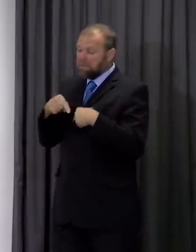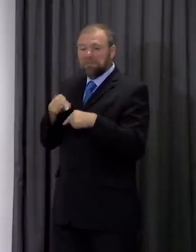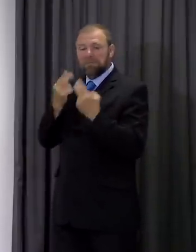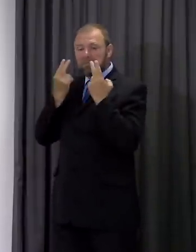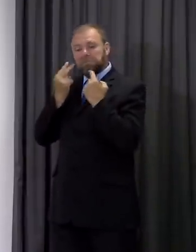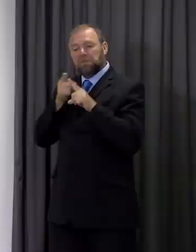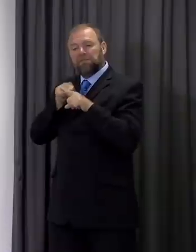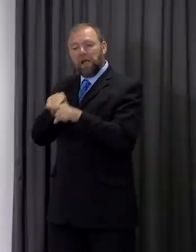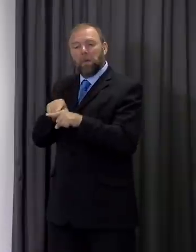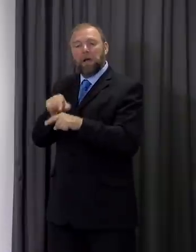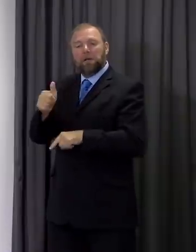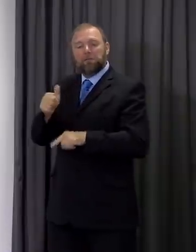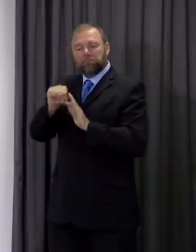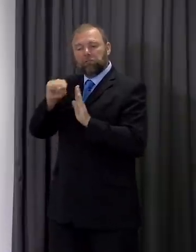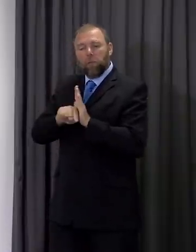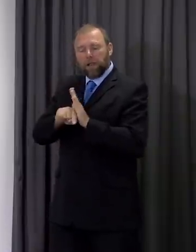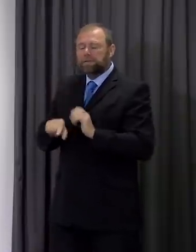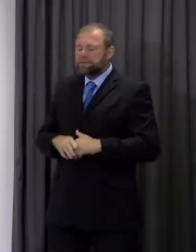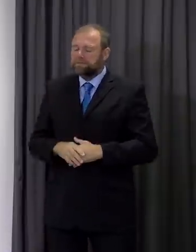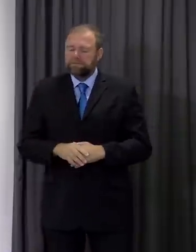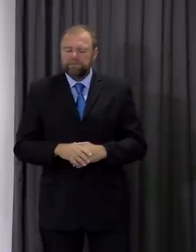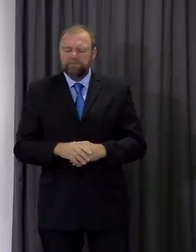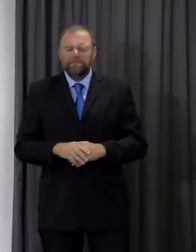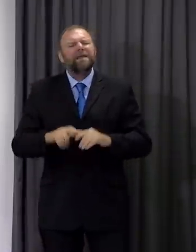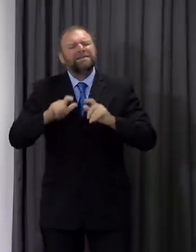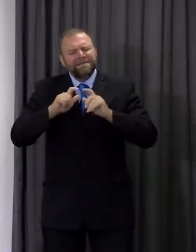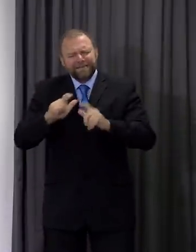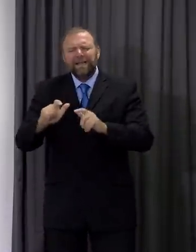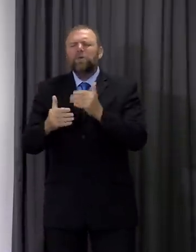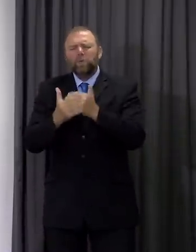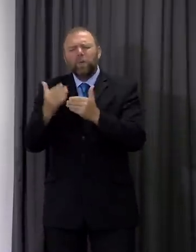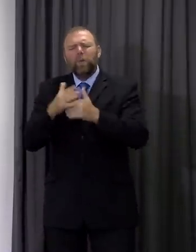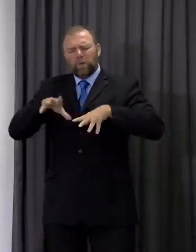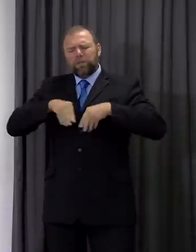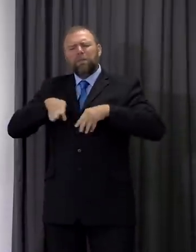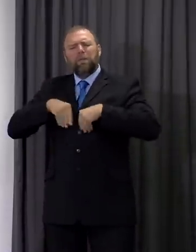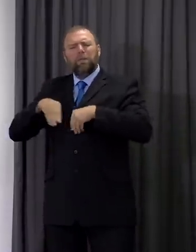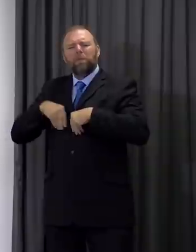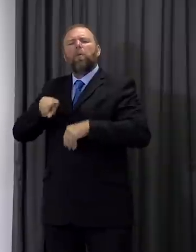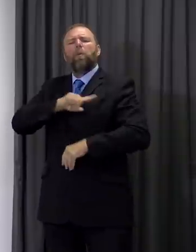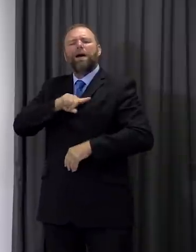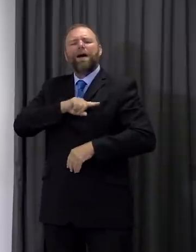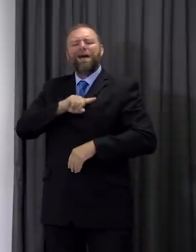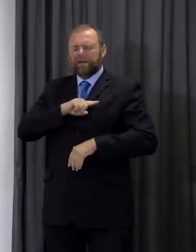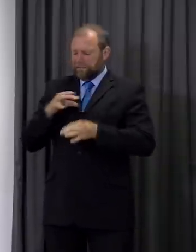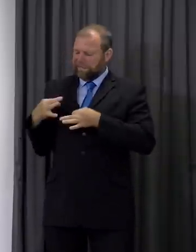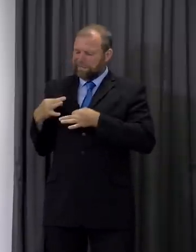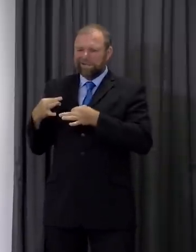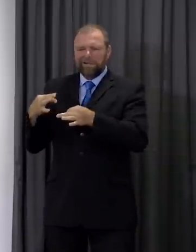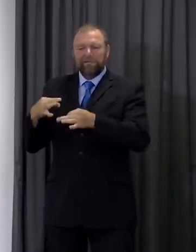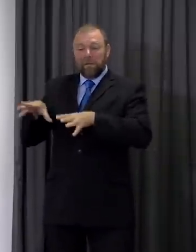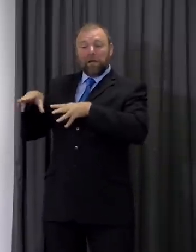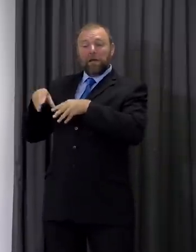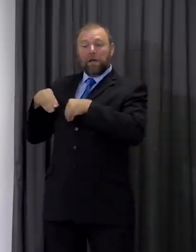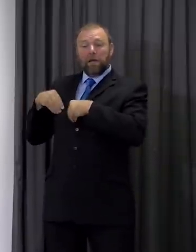continuing to see new cases, which is to be expected due to the time between infection and symptoms. It could still be a further